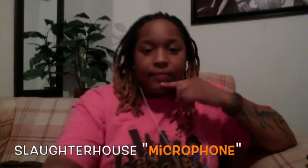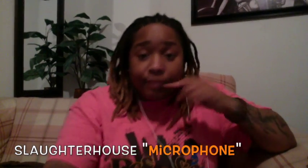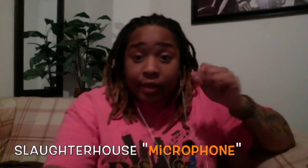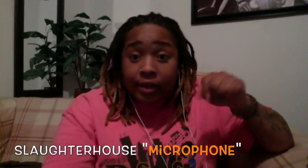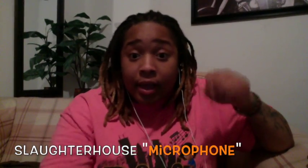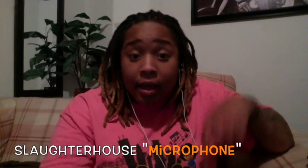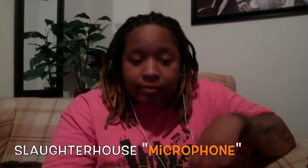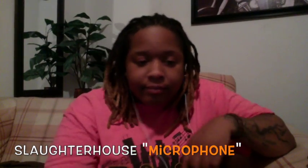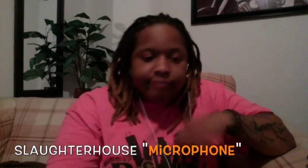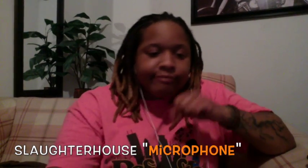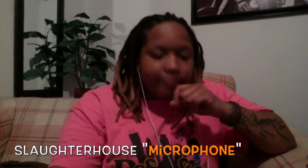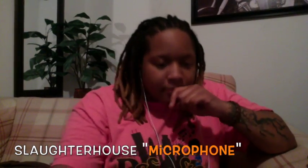Yeah